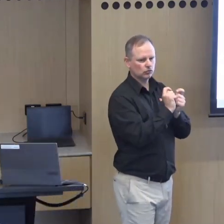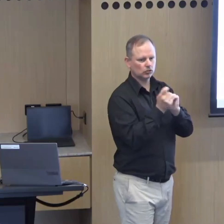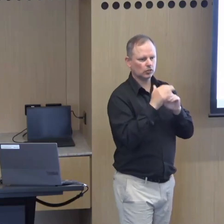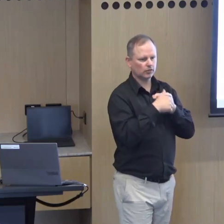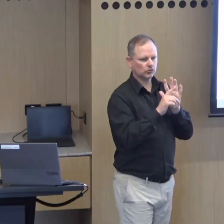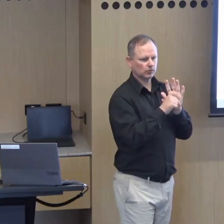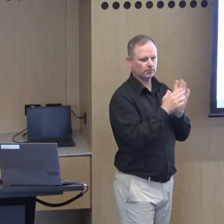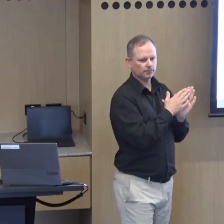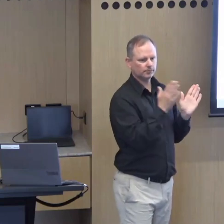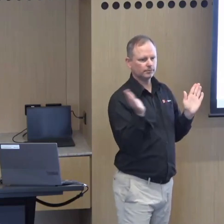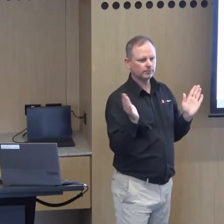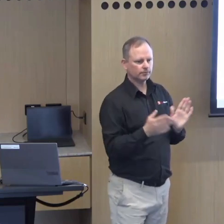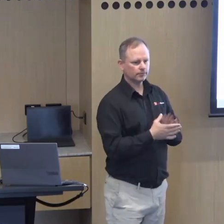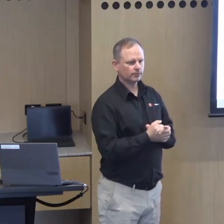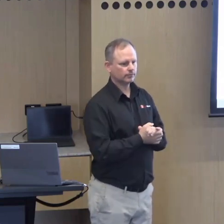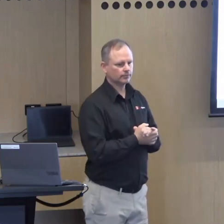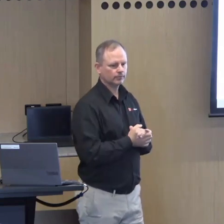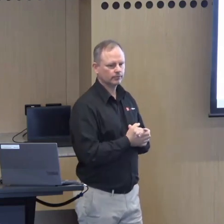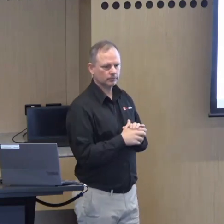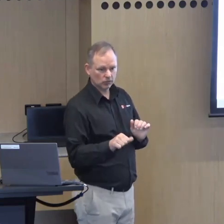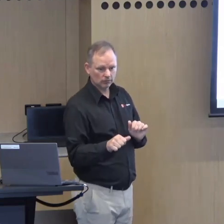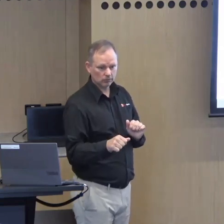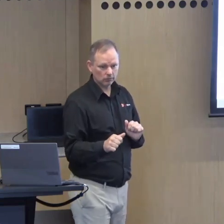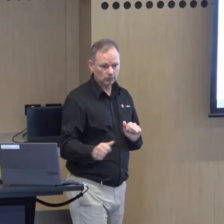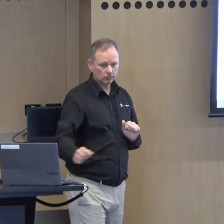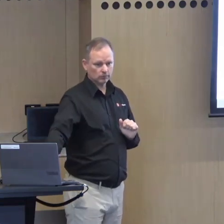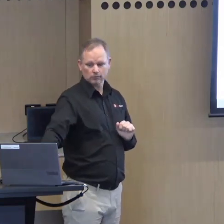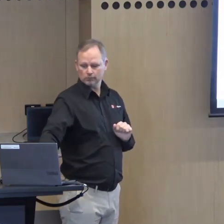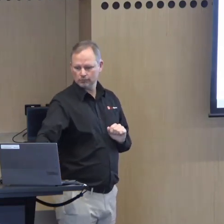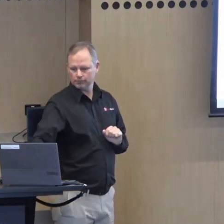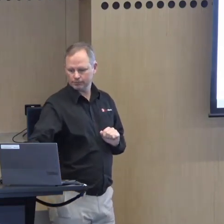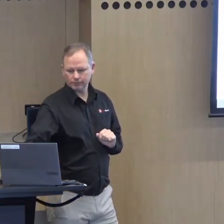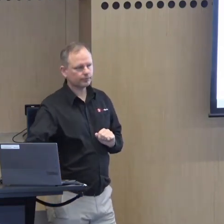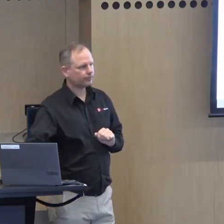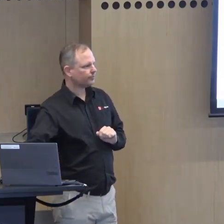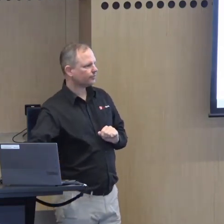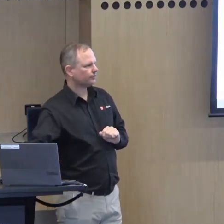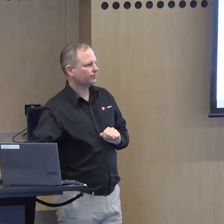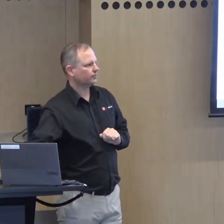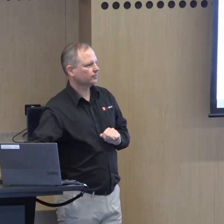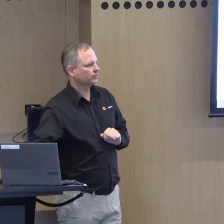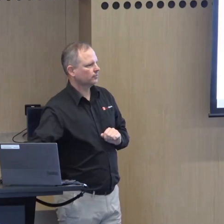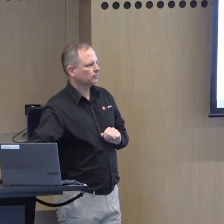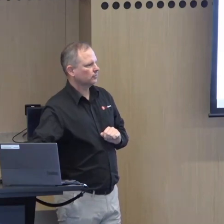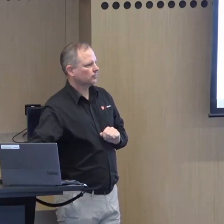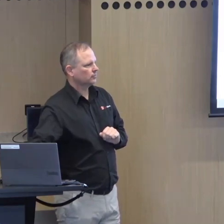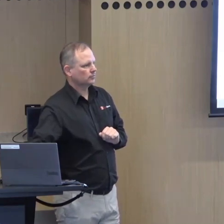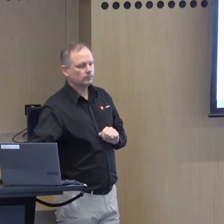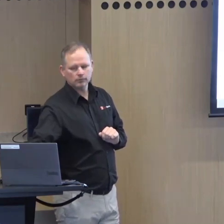bodies and their hormones are changing and so having all of those periods catered for is necessary.